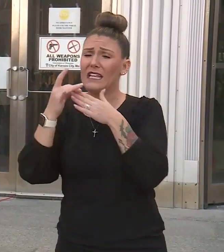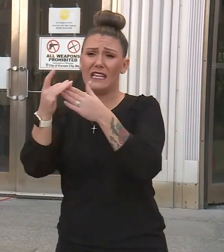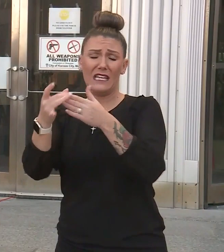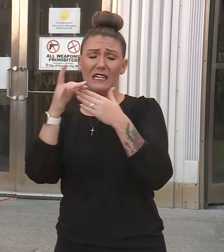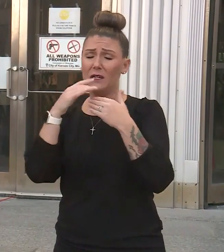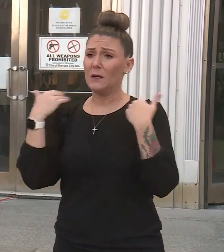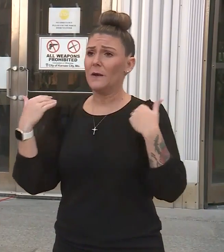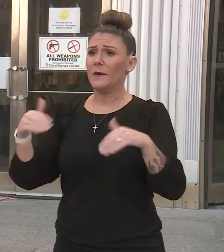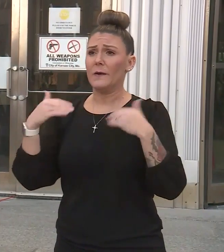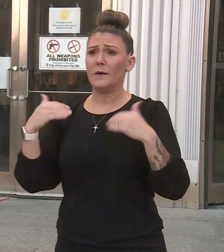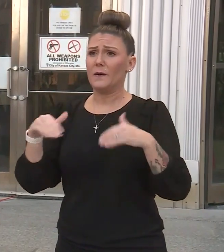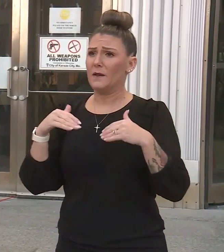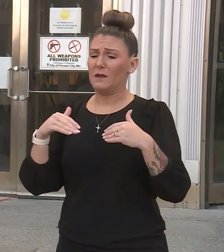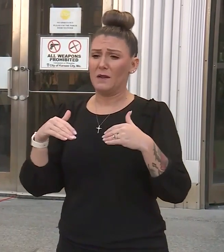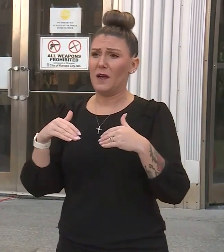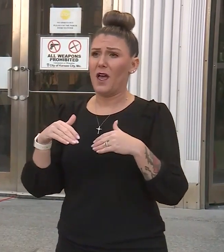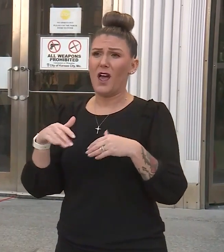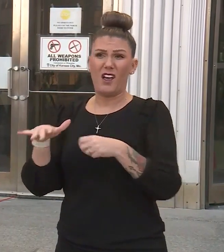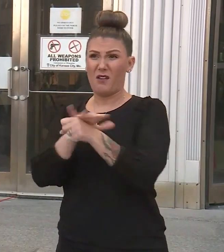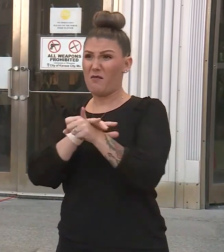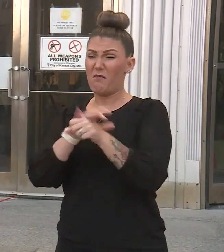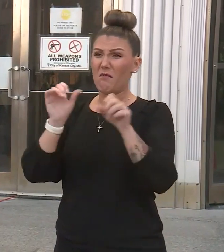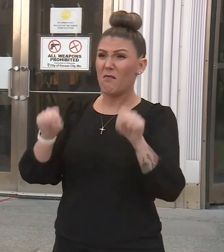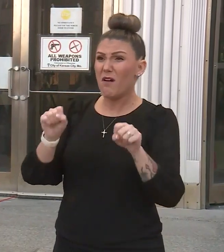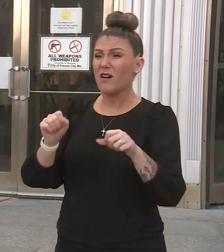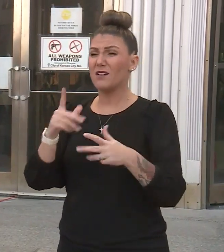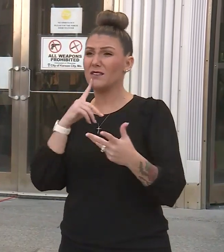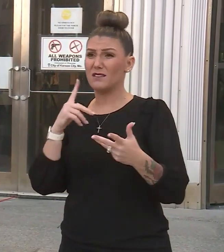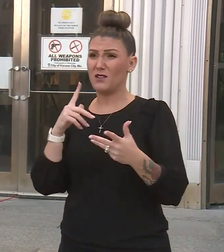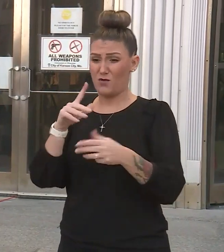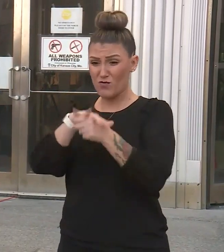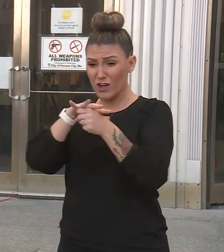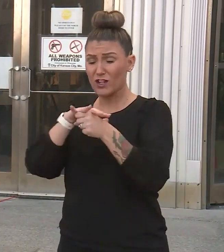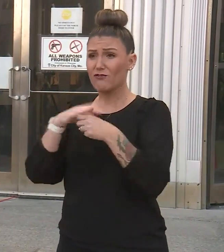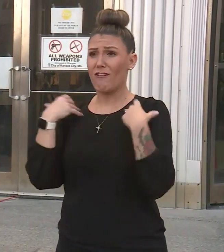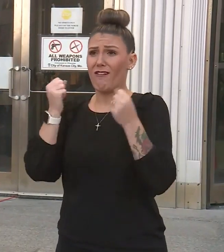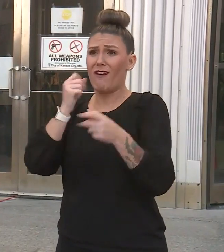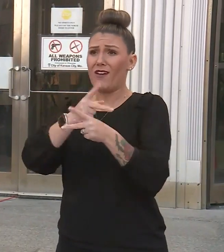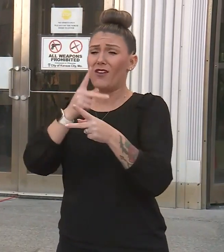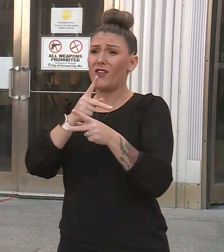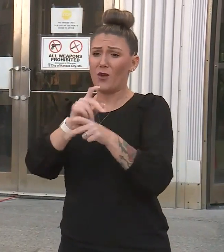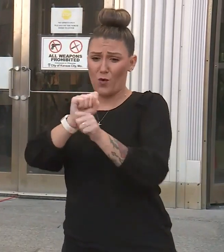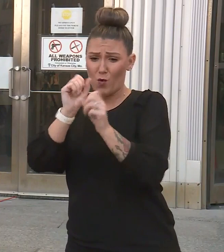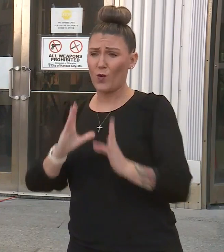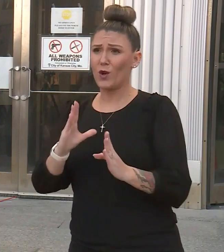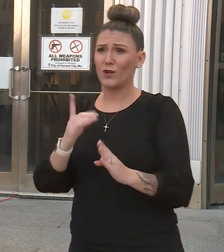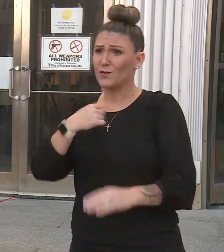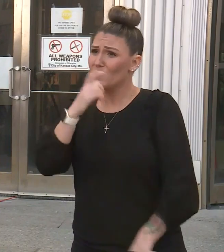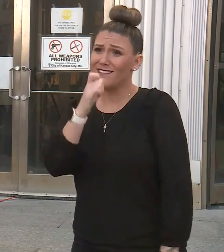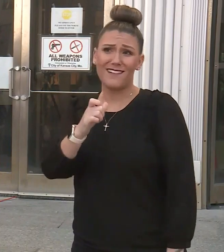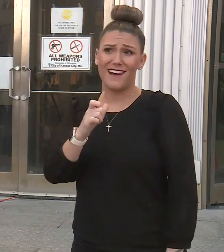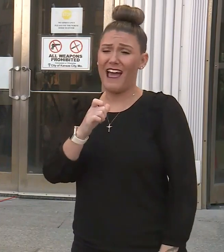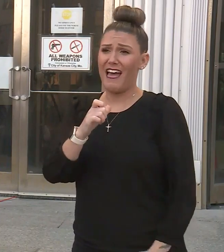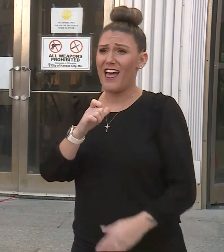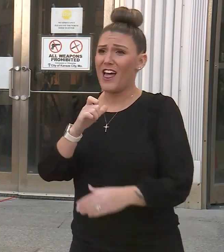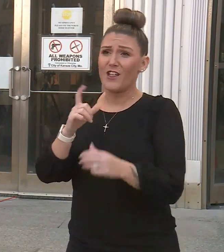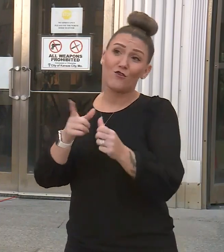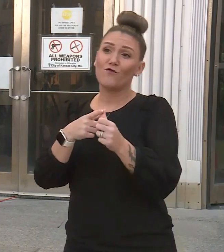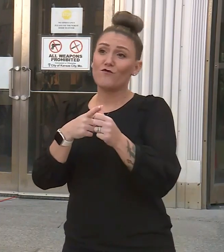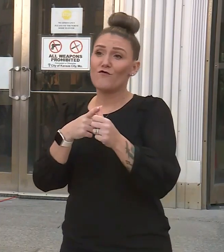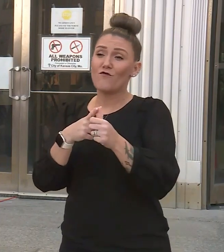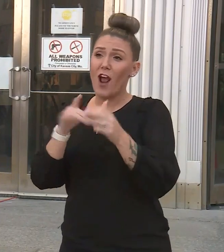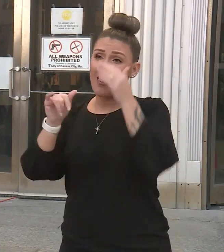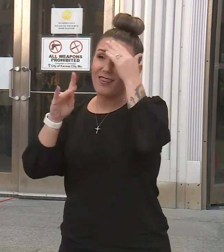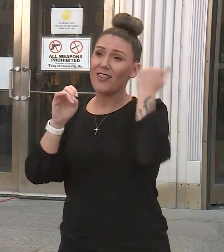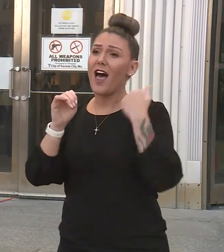unprecedented capacity issue for our region. As healthcare workers, we are no longer the front line. In the community,